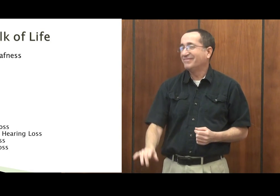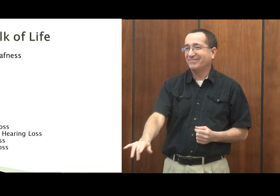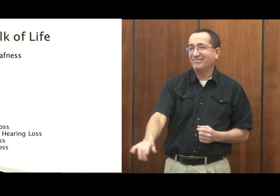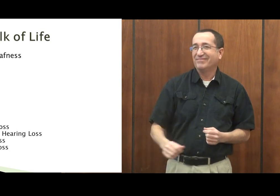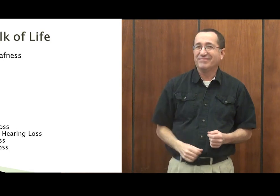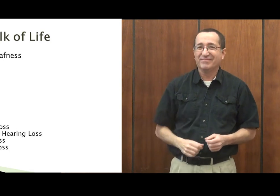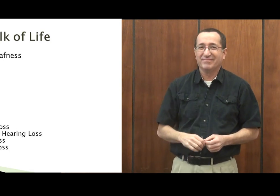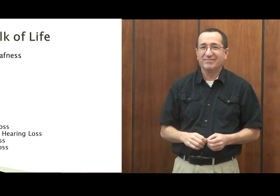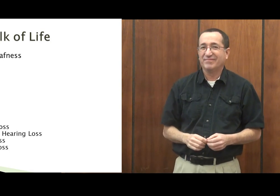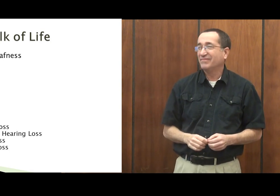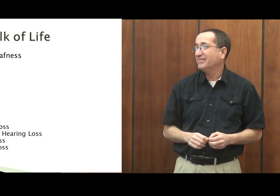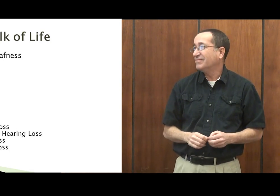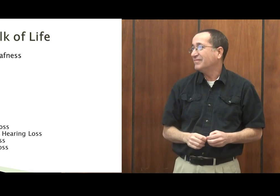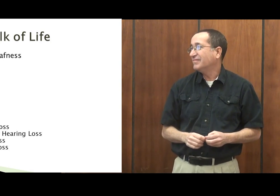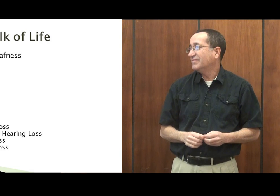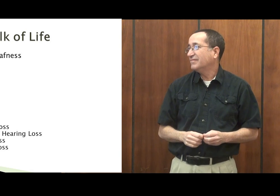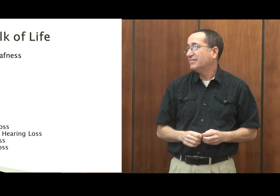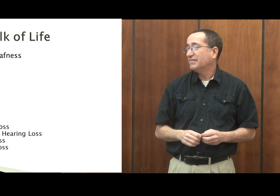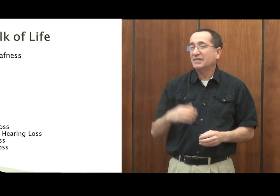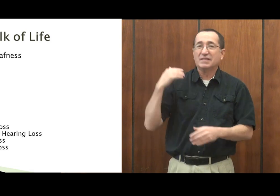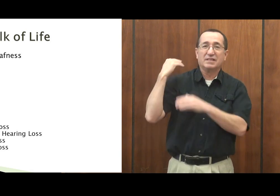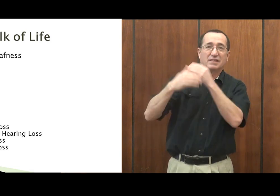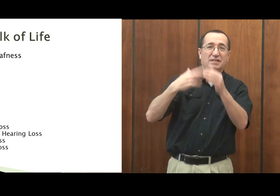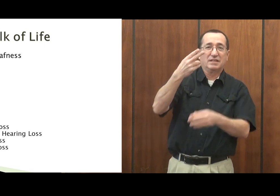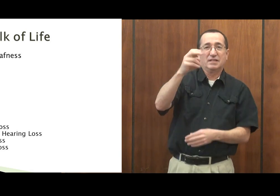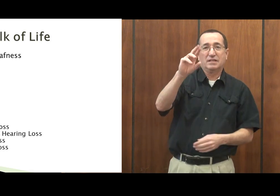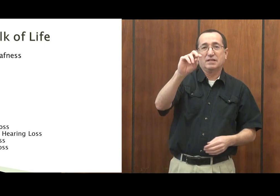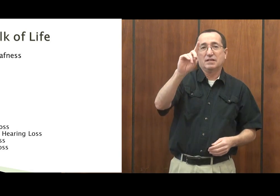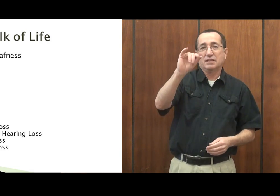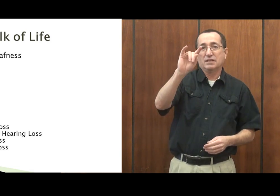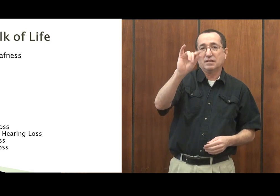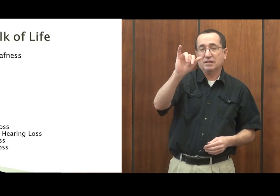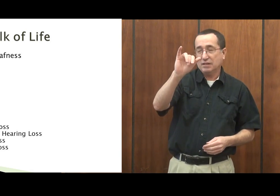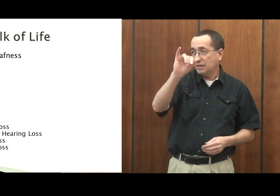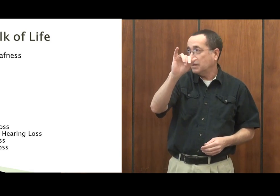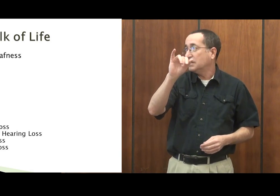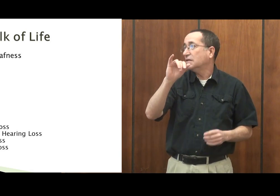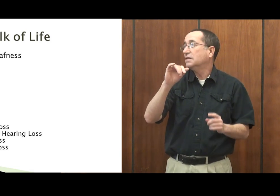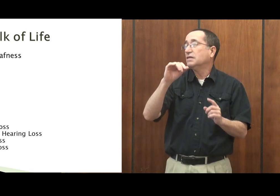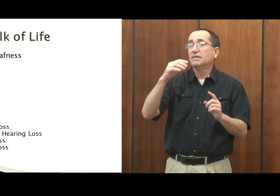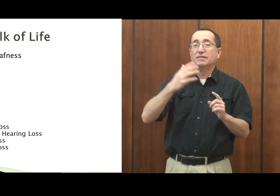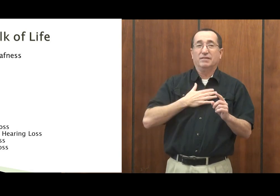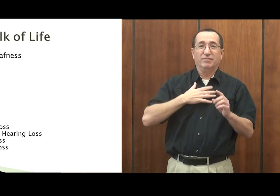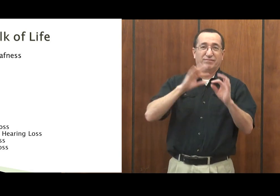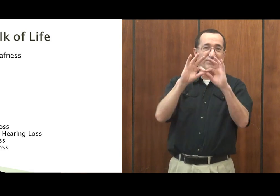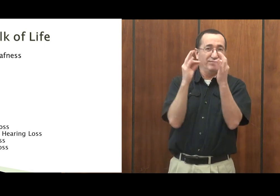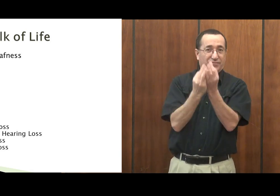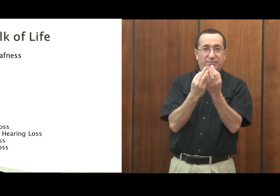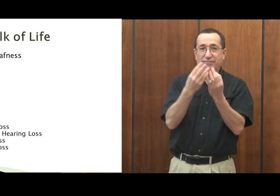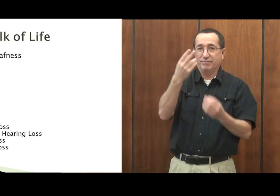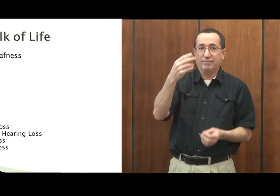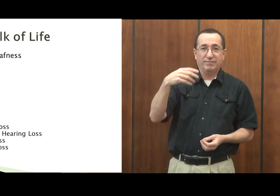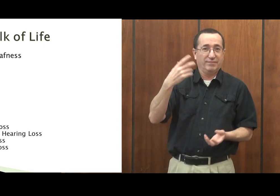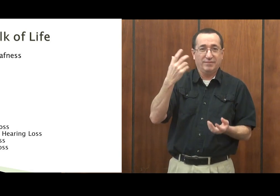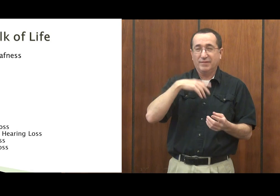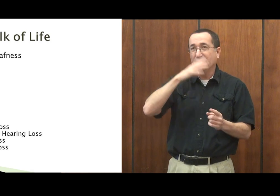for people of that time. And then hereditarily, this happens in my family.